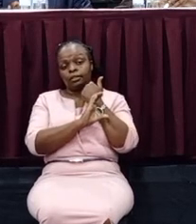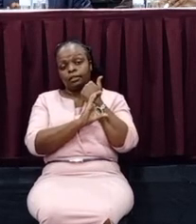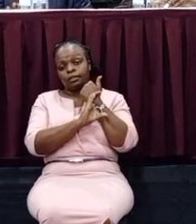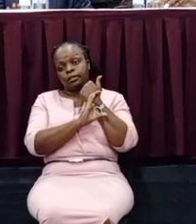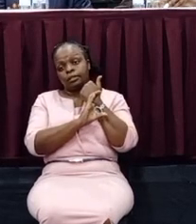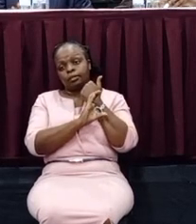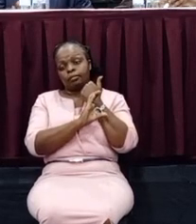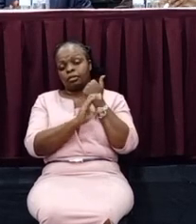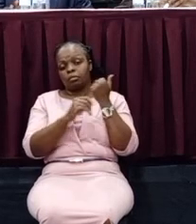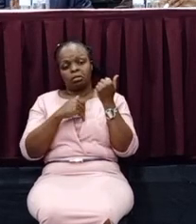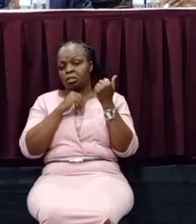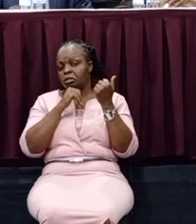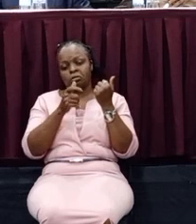I don't think I need to say more than that.